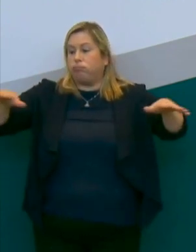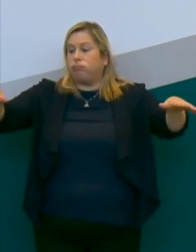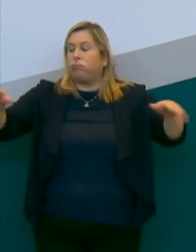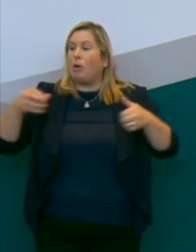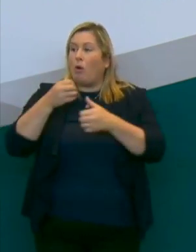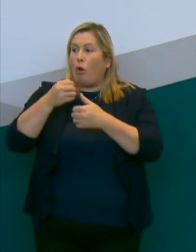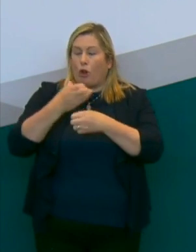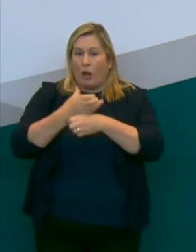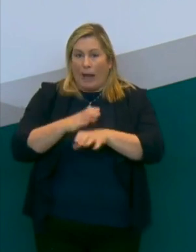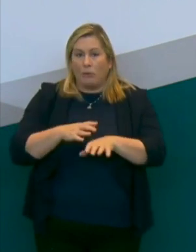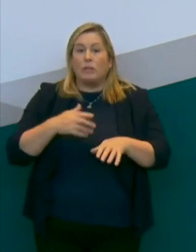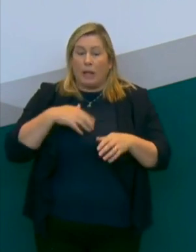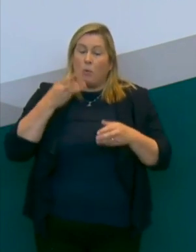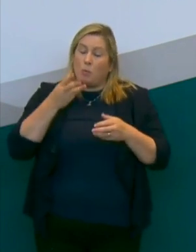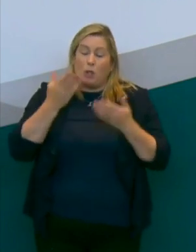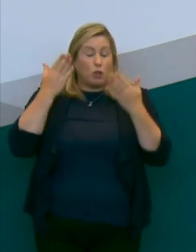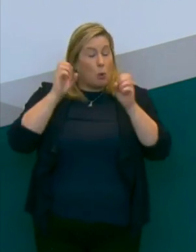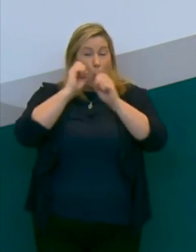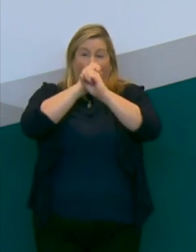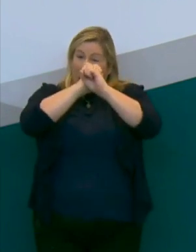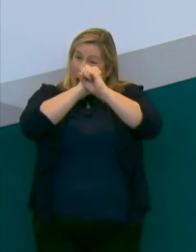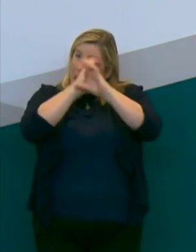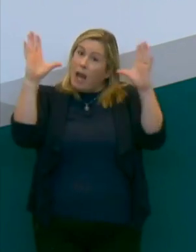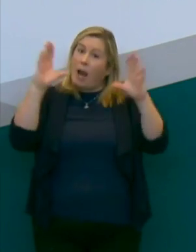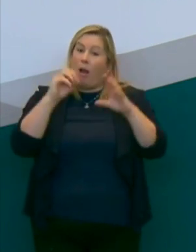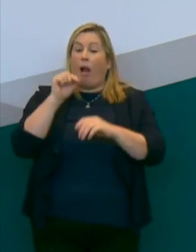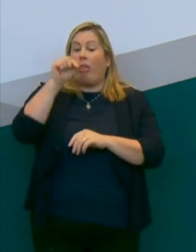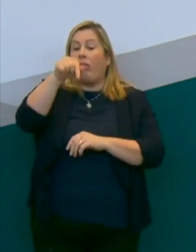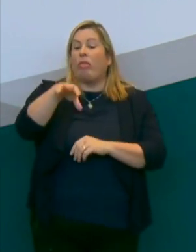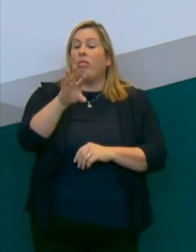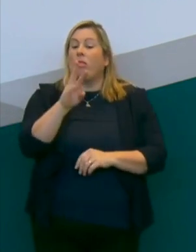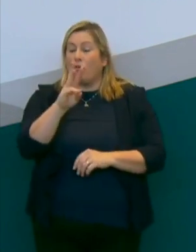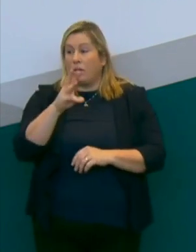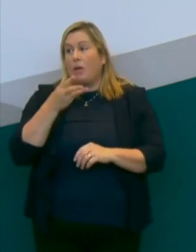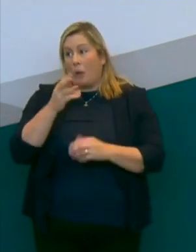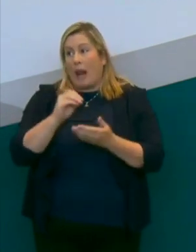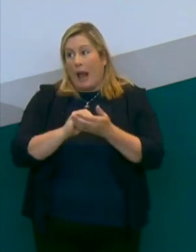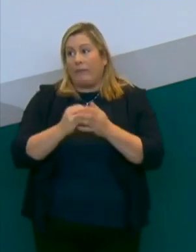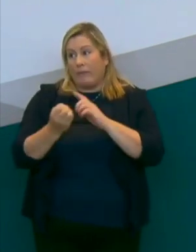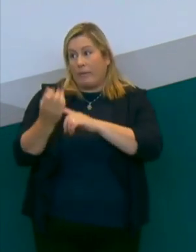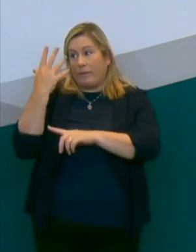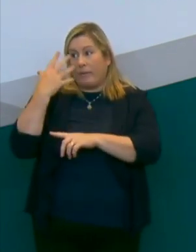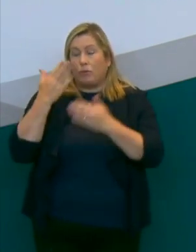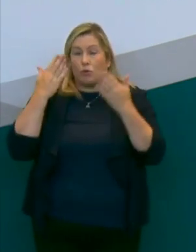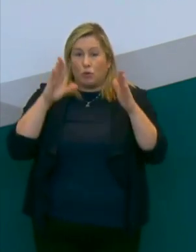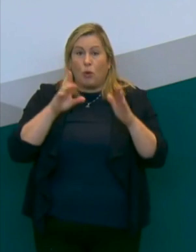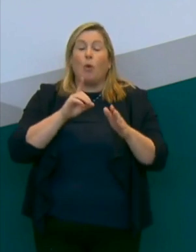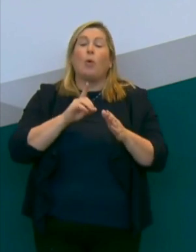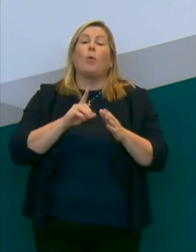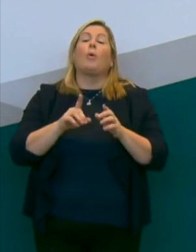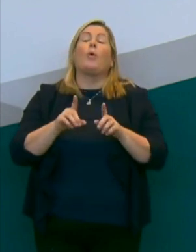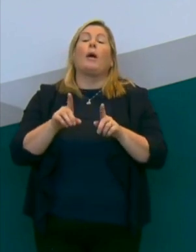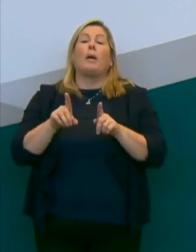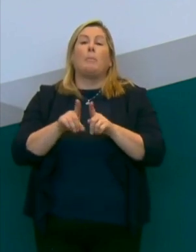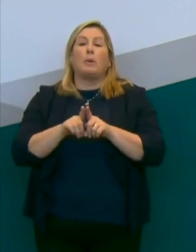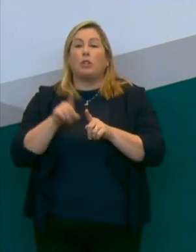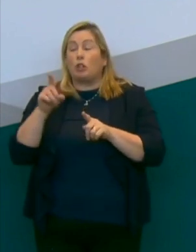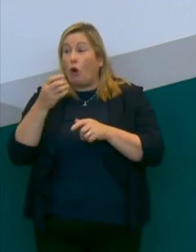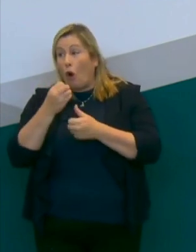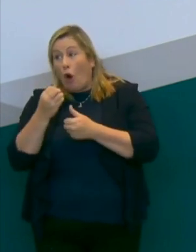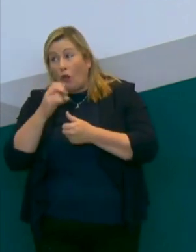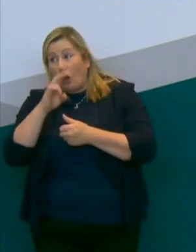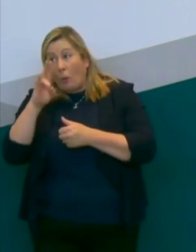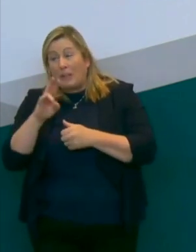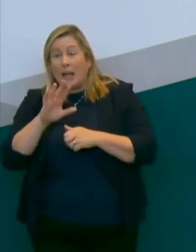So we'll show that graphically on Thursday, but to your other point, perhaps